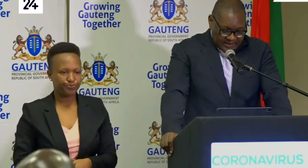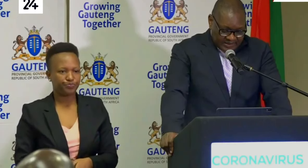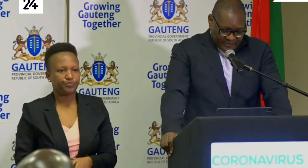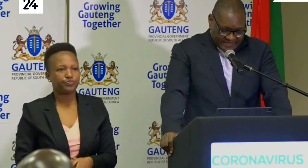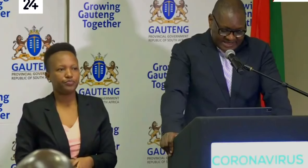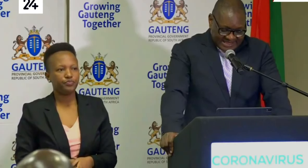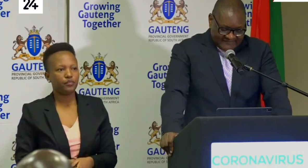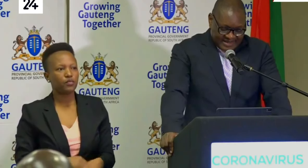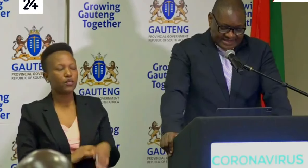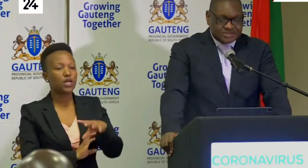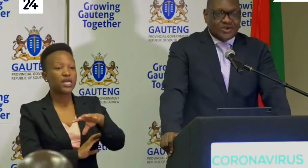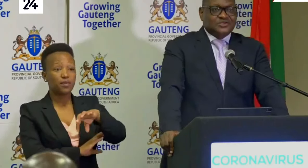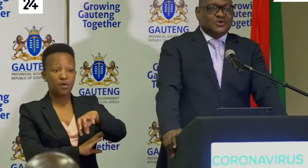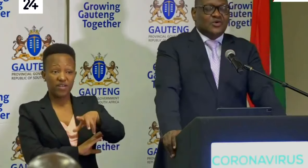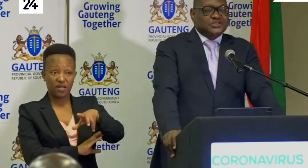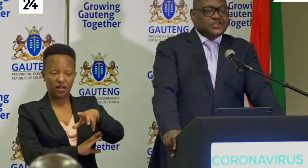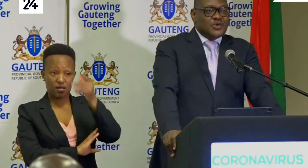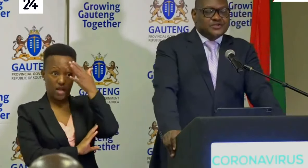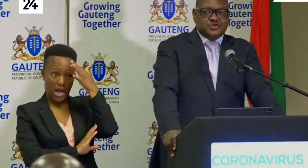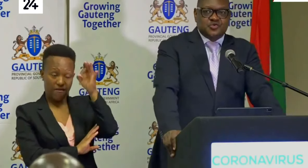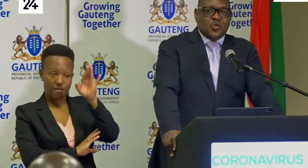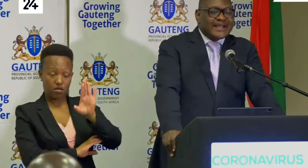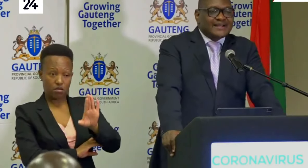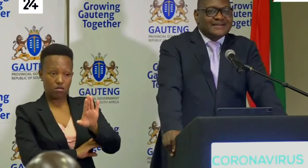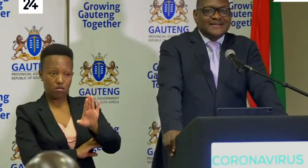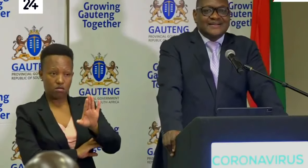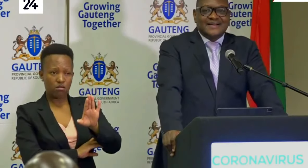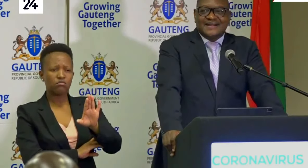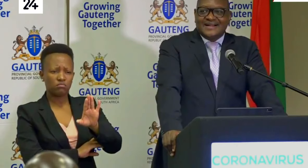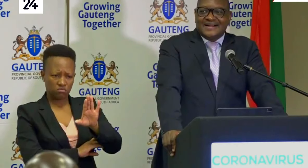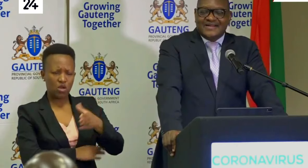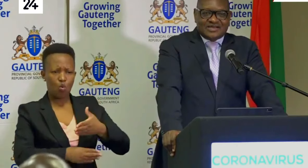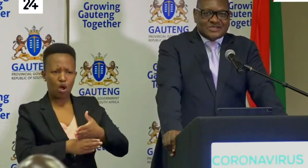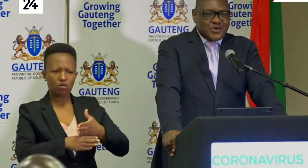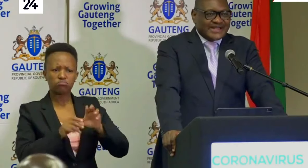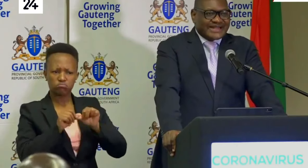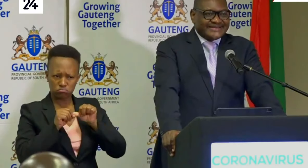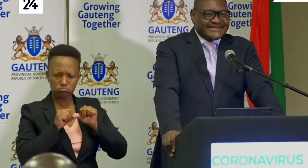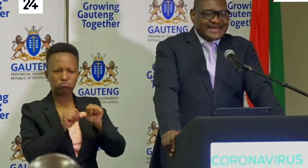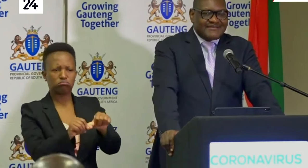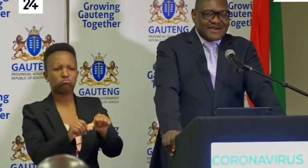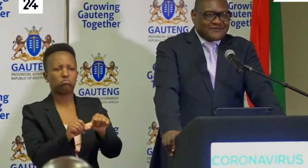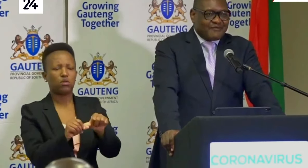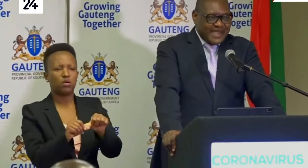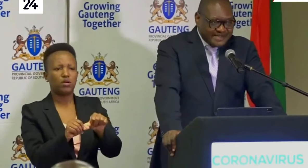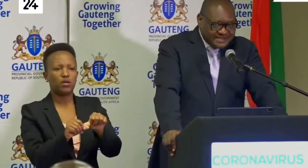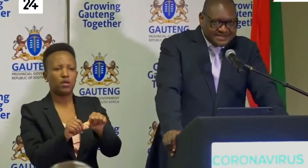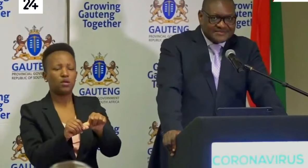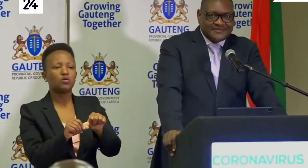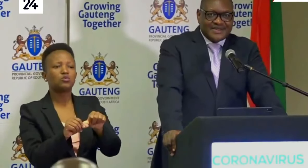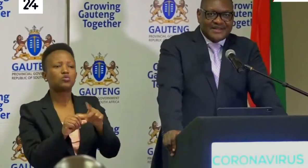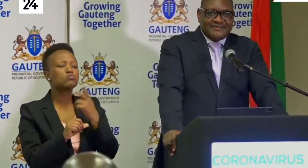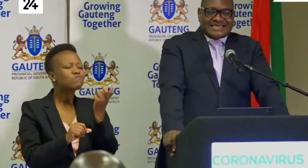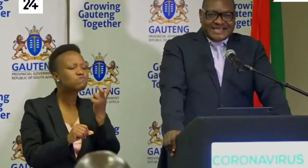The provincial government is also continuing to do work in order to increase the number of beds,